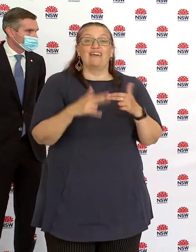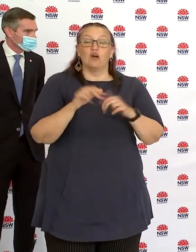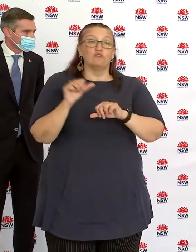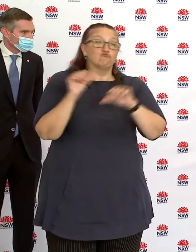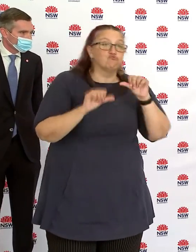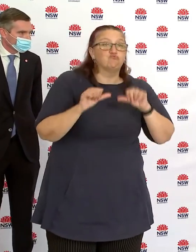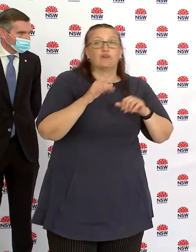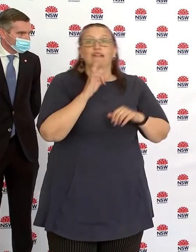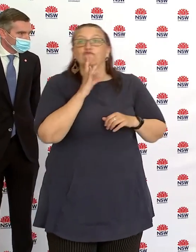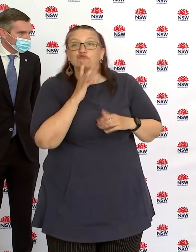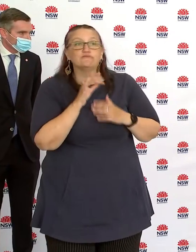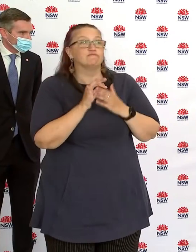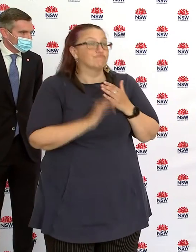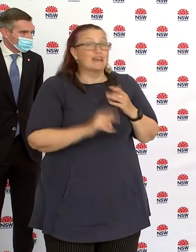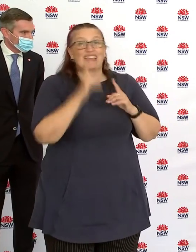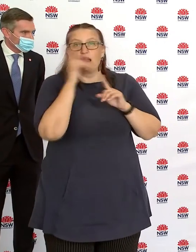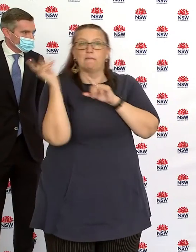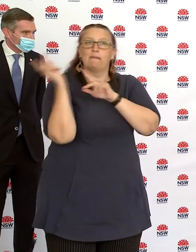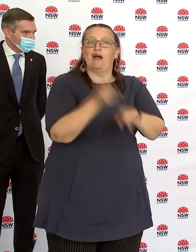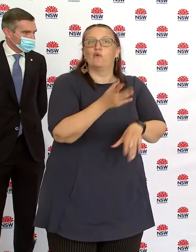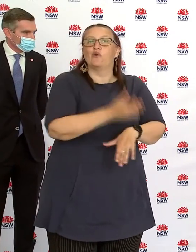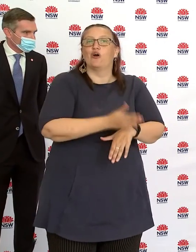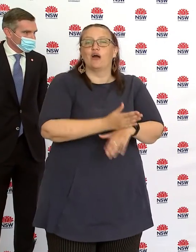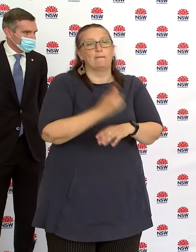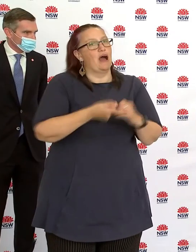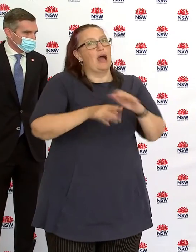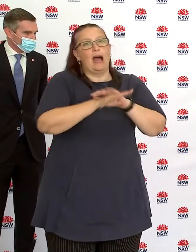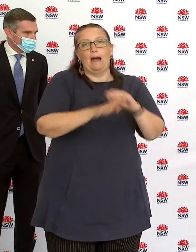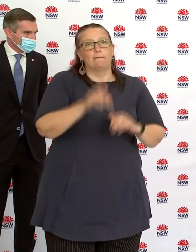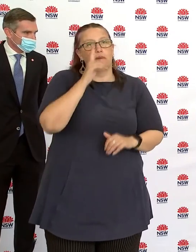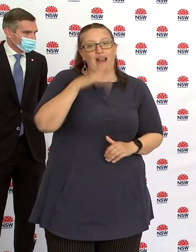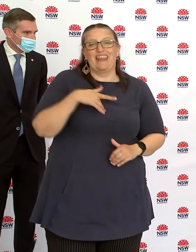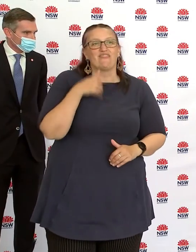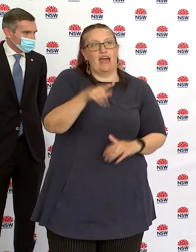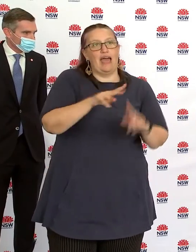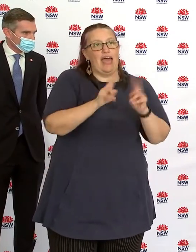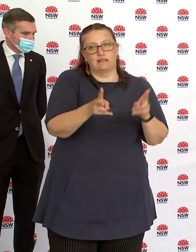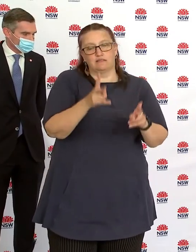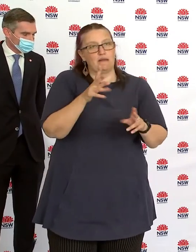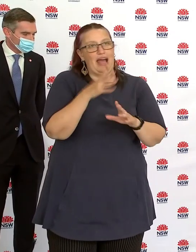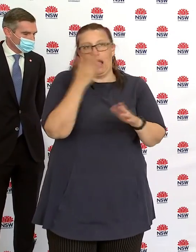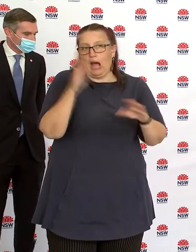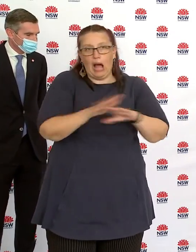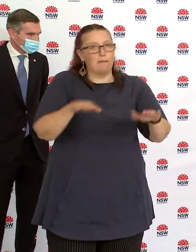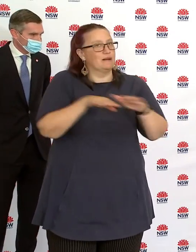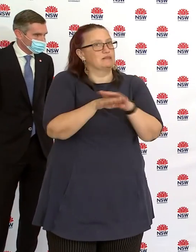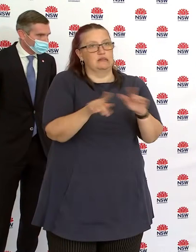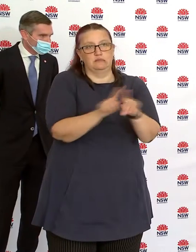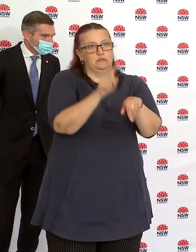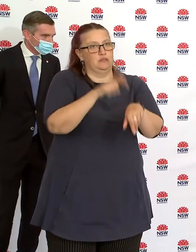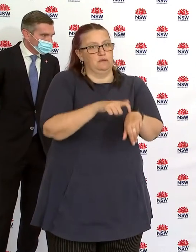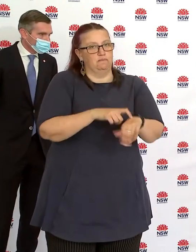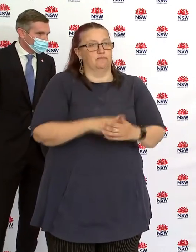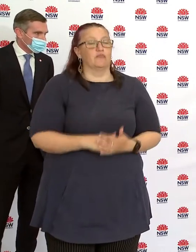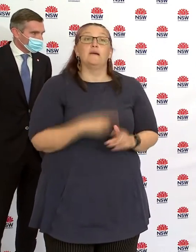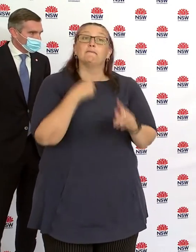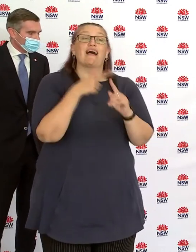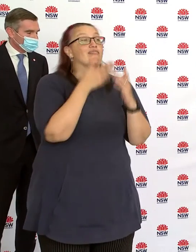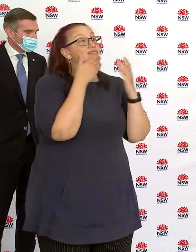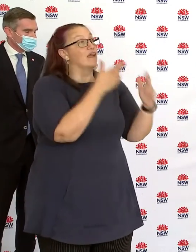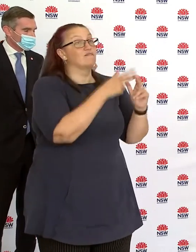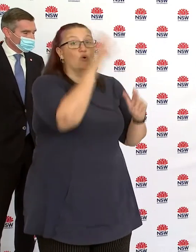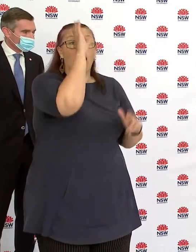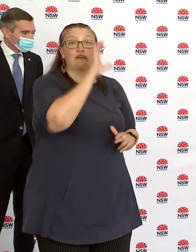everybody the opportunity to recommence. And again, to the people of regional rural New South Wales, the redirection of the Pfizer vaccine